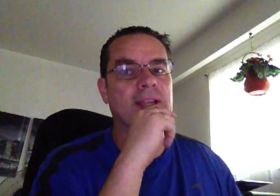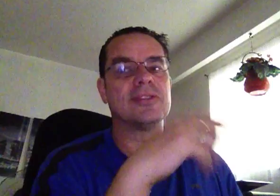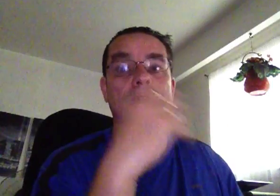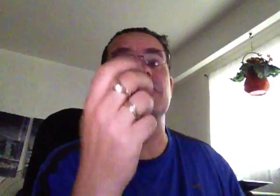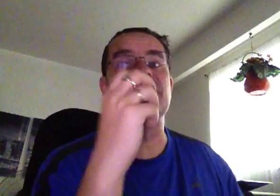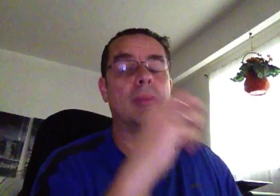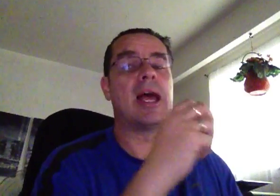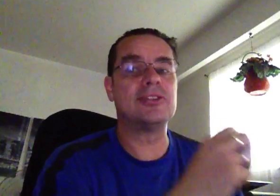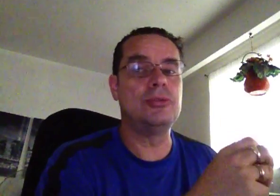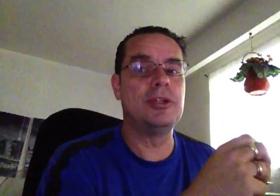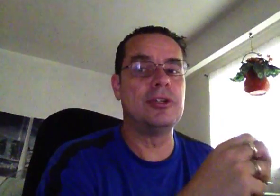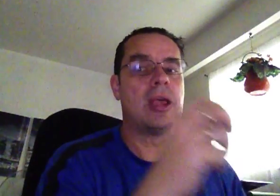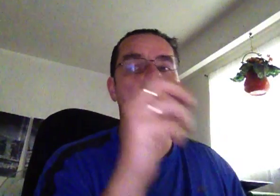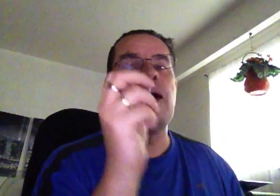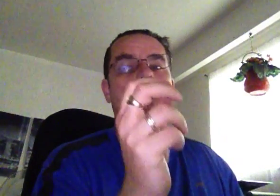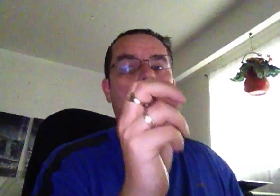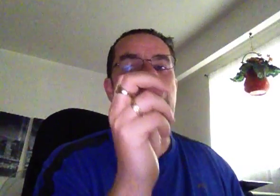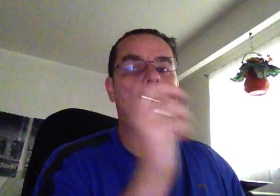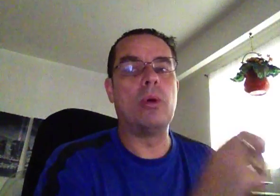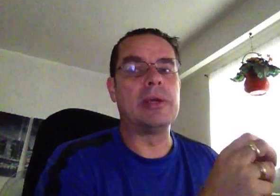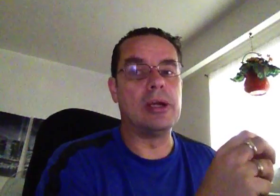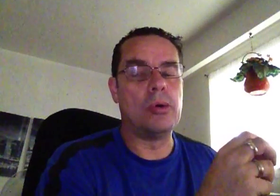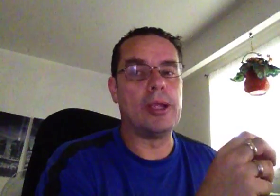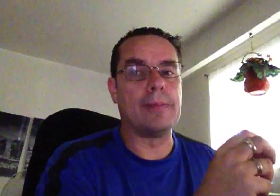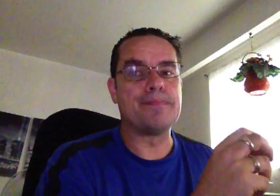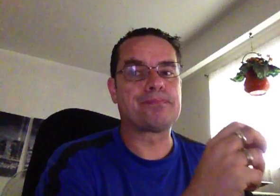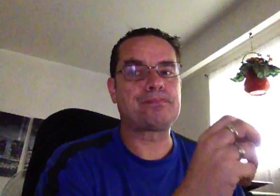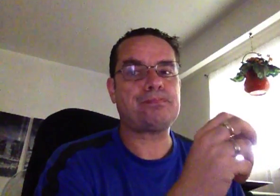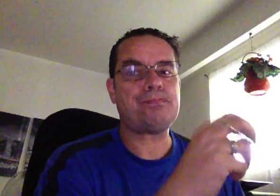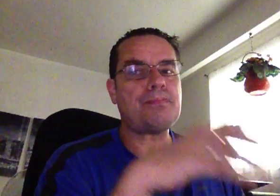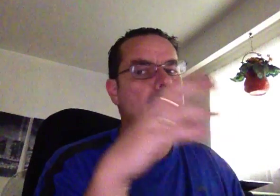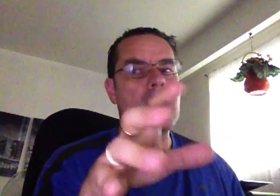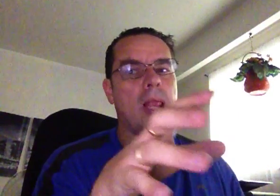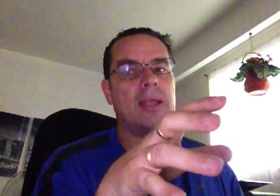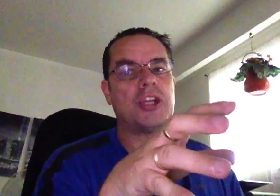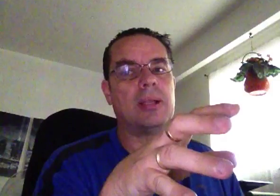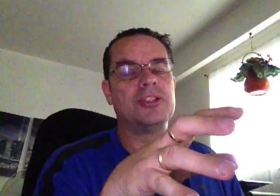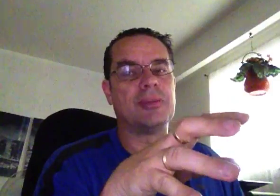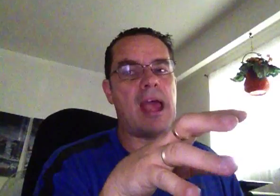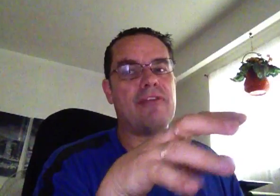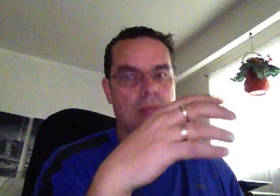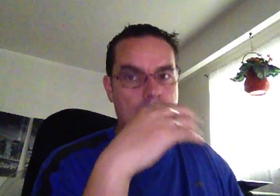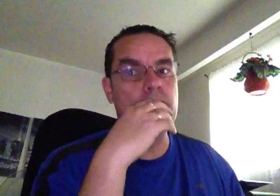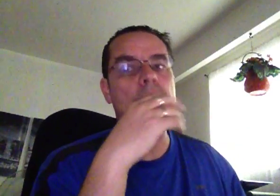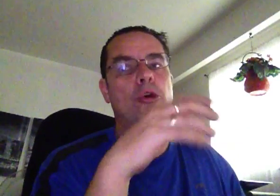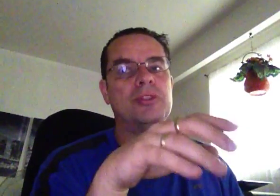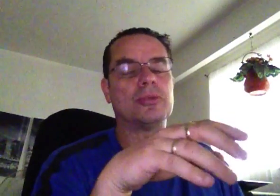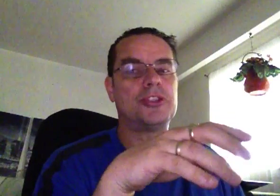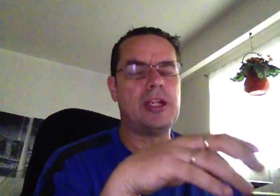lessons learned from the last two years, where we're at, where we're going, and a lot of the challenges I'm having with open source trading